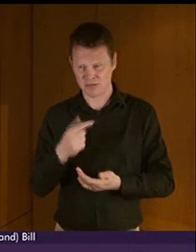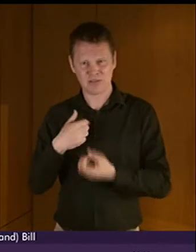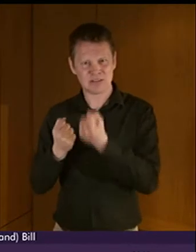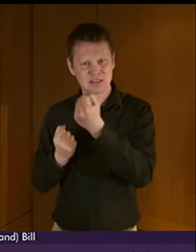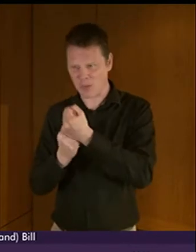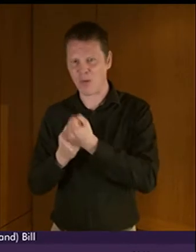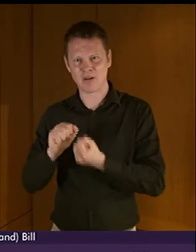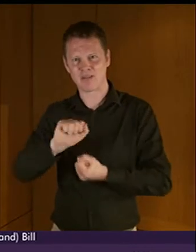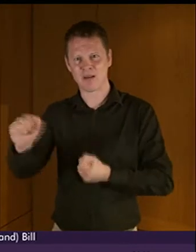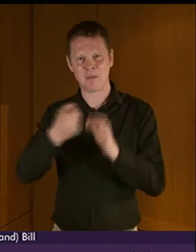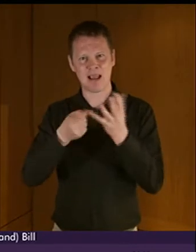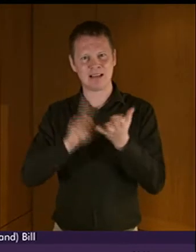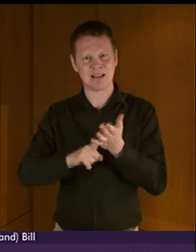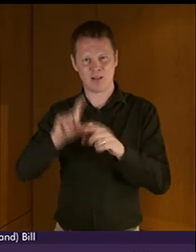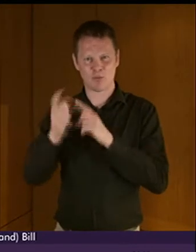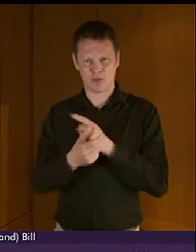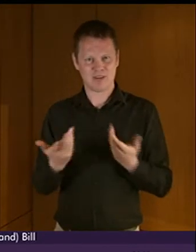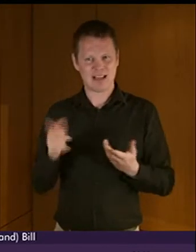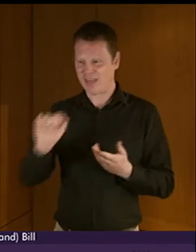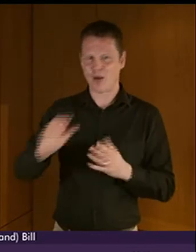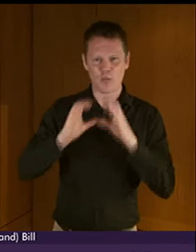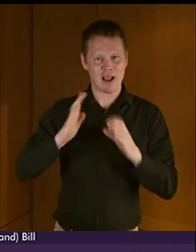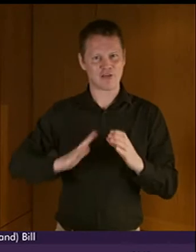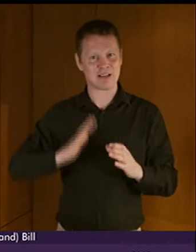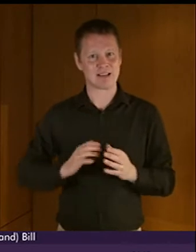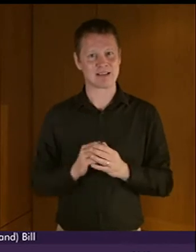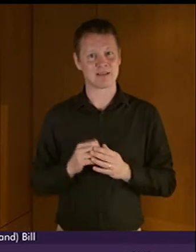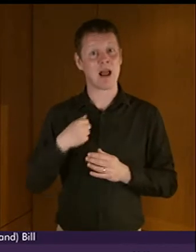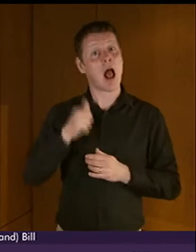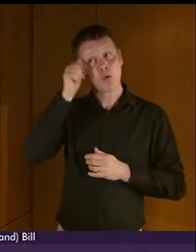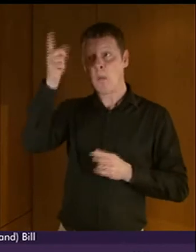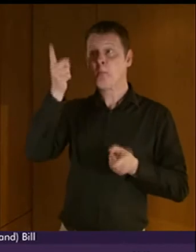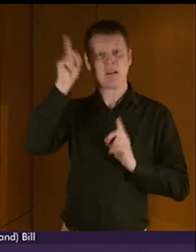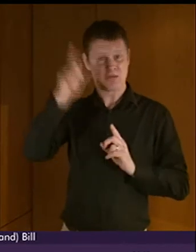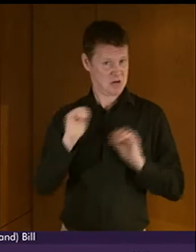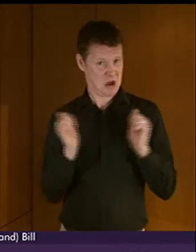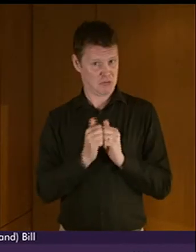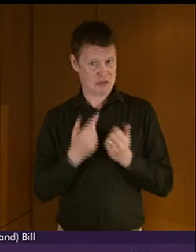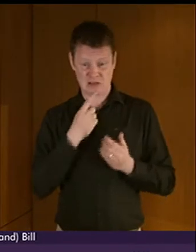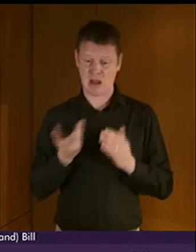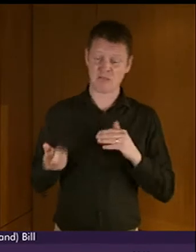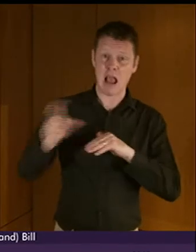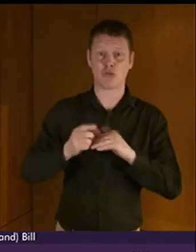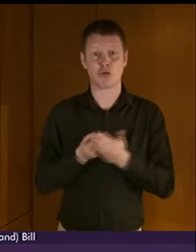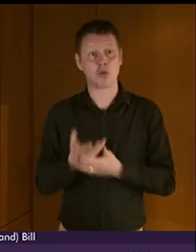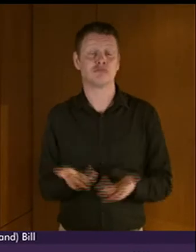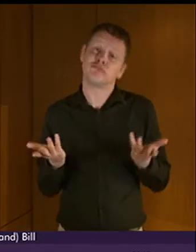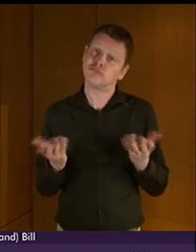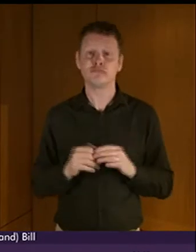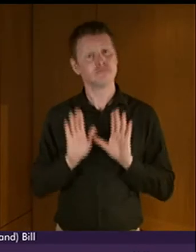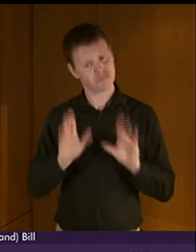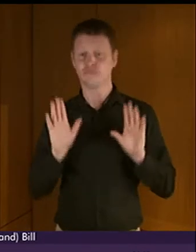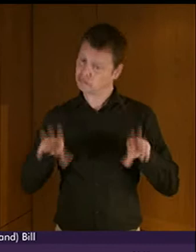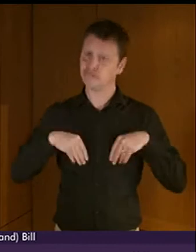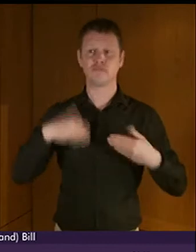needs of the BSL community. I know the Minister has expressed a similar opinion. There is one other issue included in our